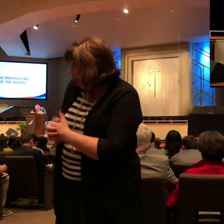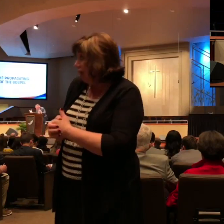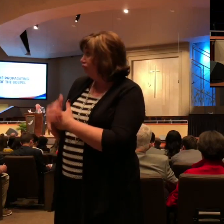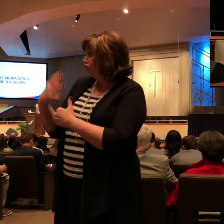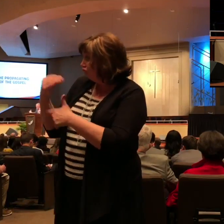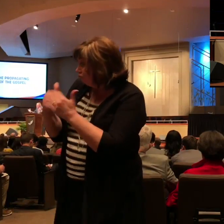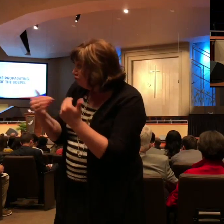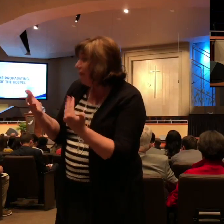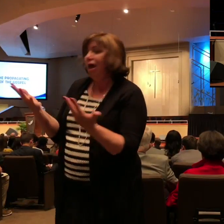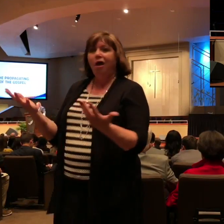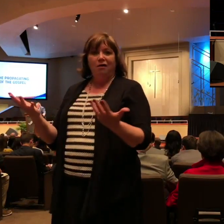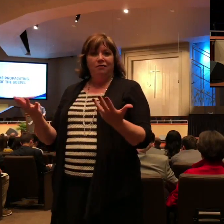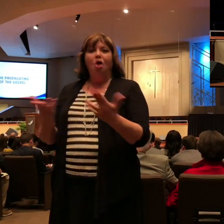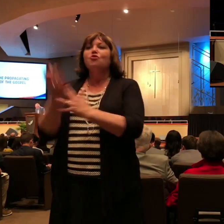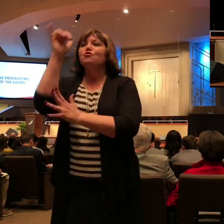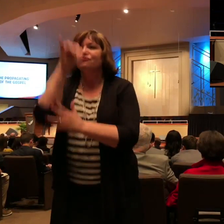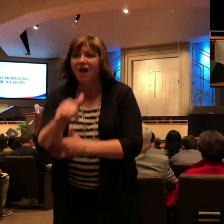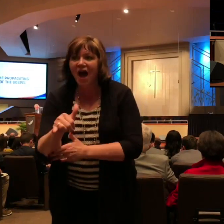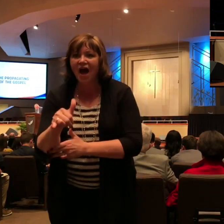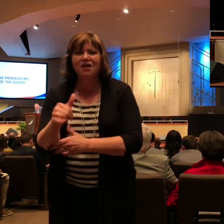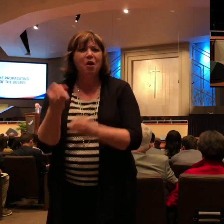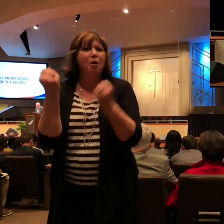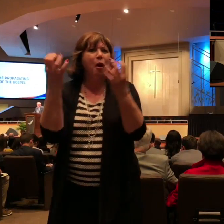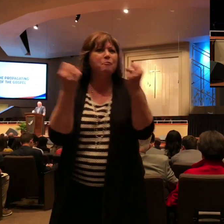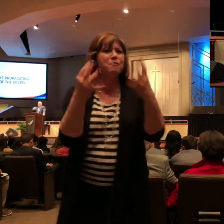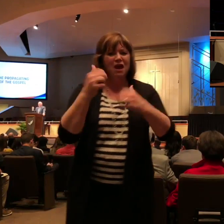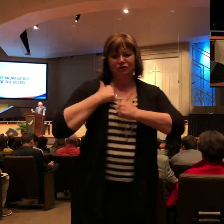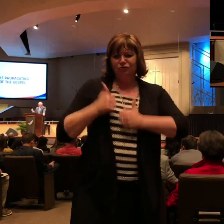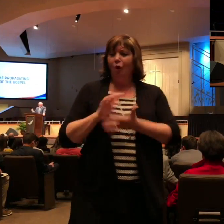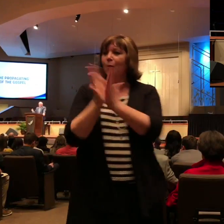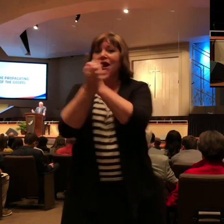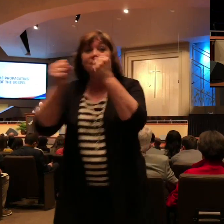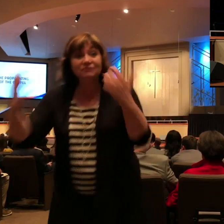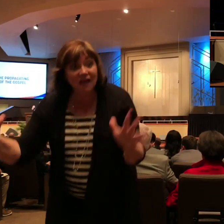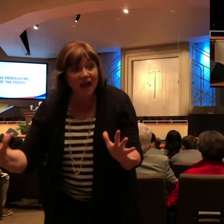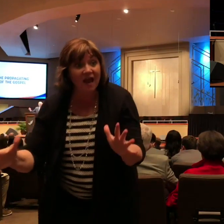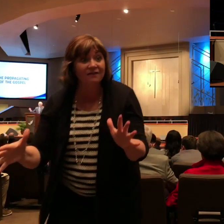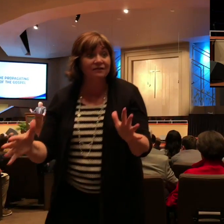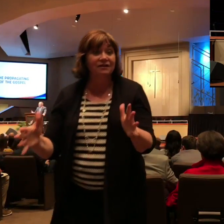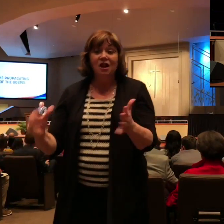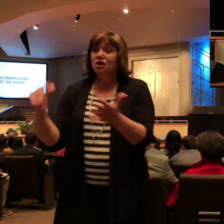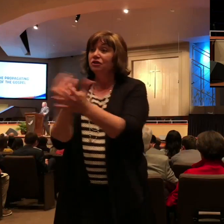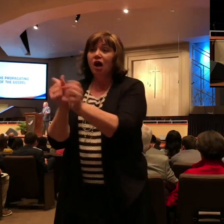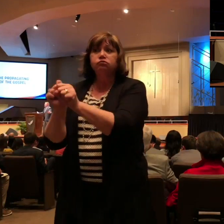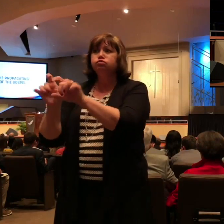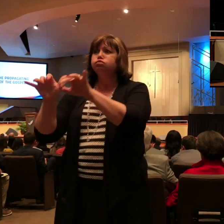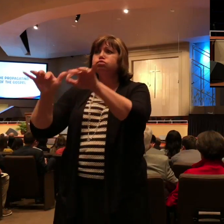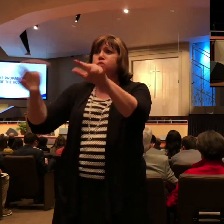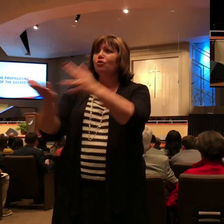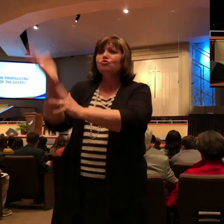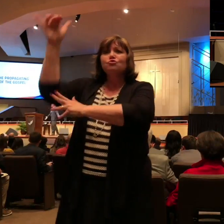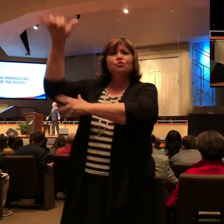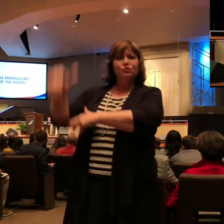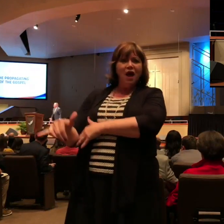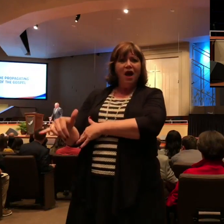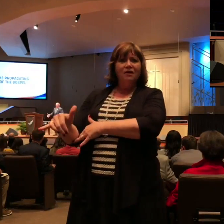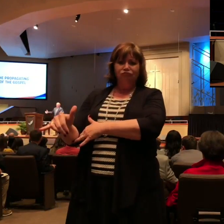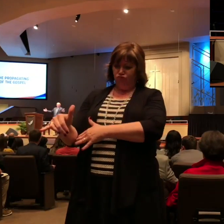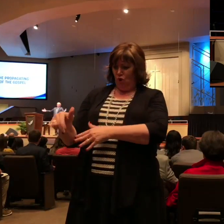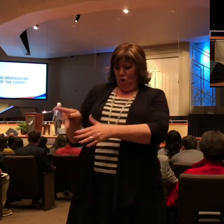through and through Caesar's palace and other places, that the gospel is being included. This is, Paul's under house arrest, and